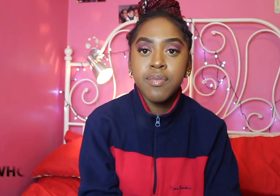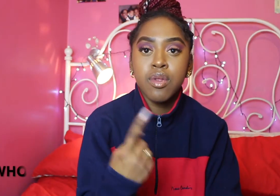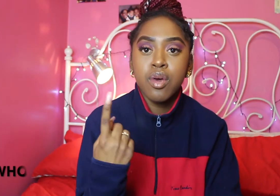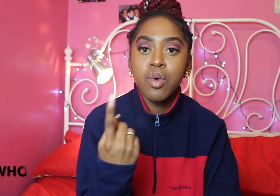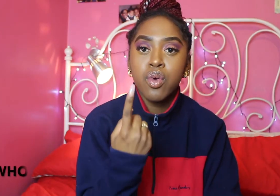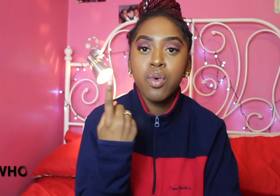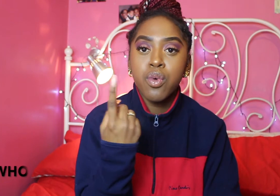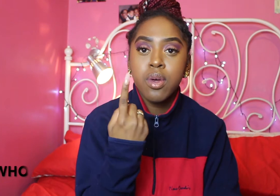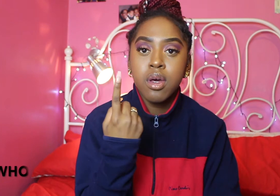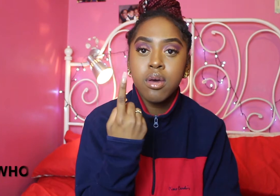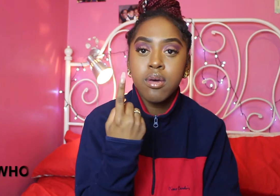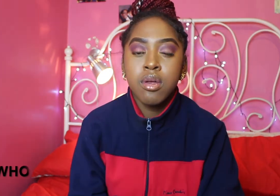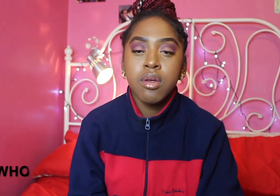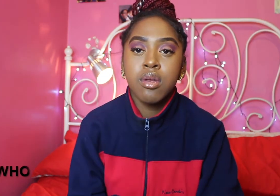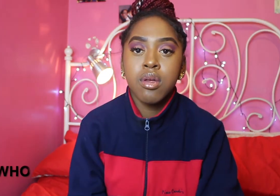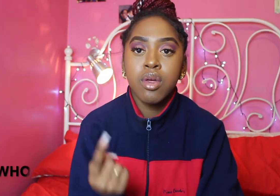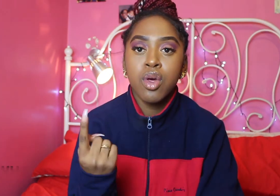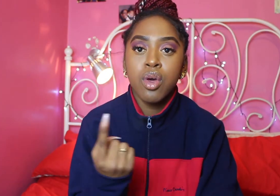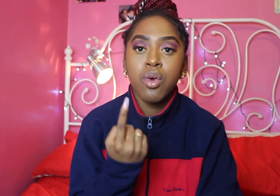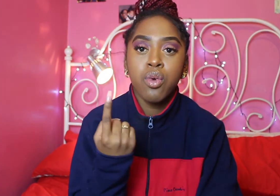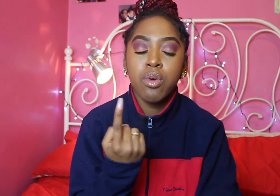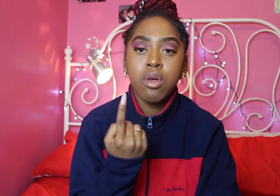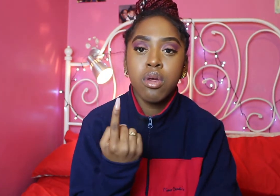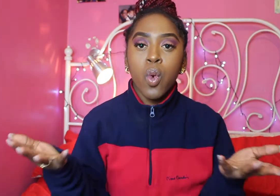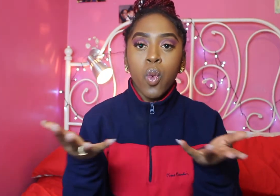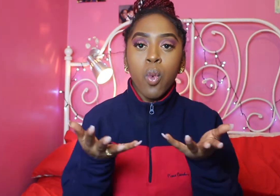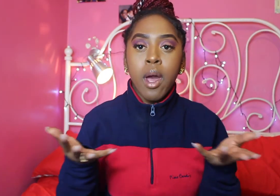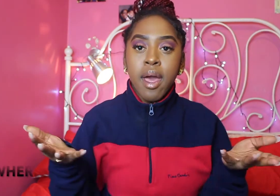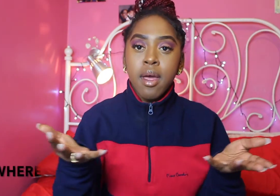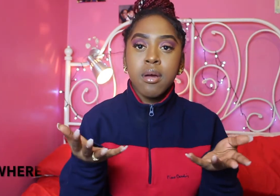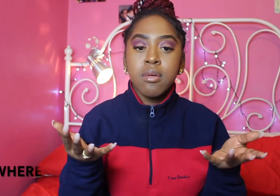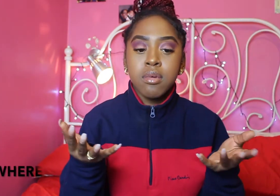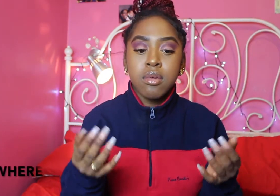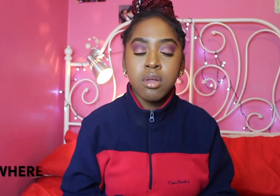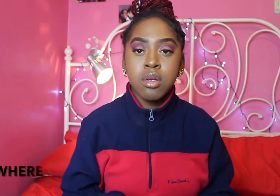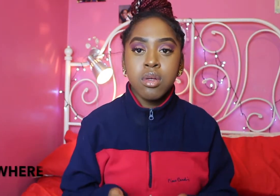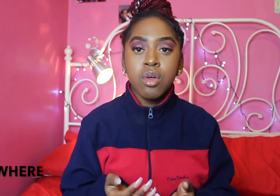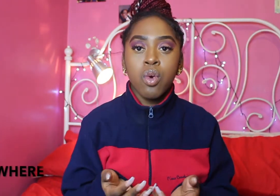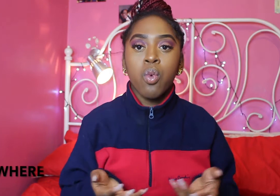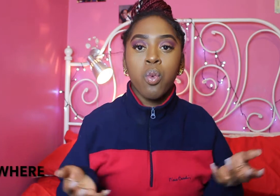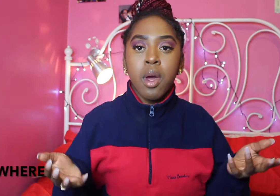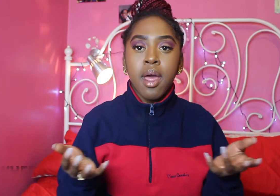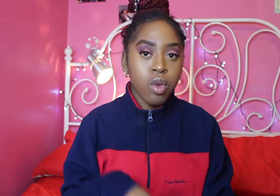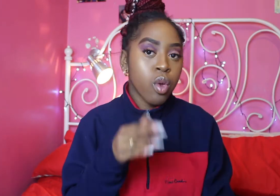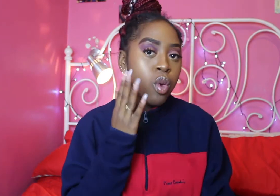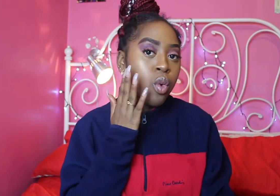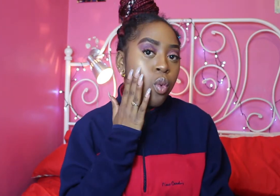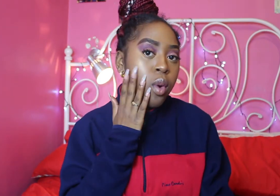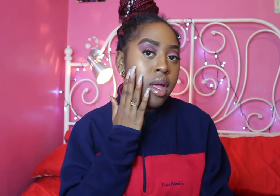Who? Who? Who? Where? When?